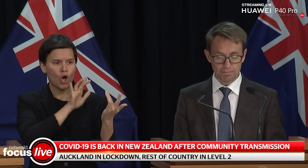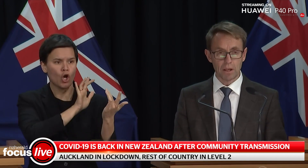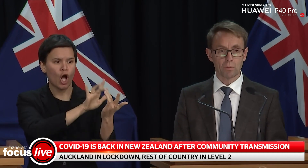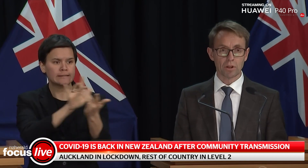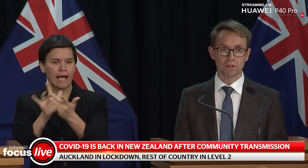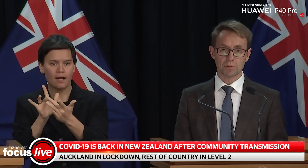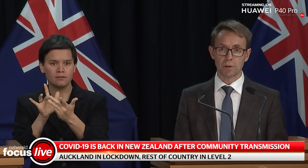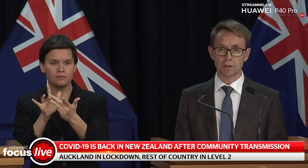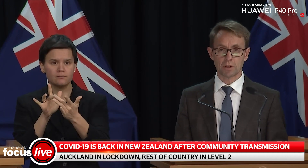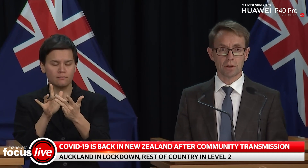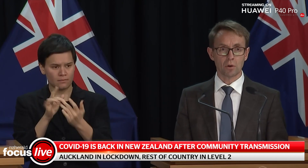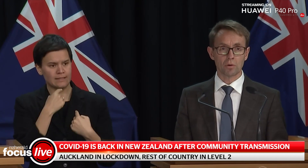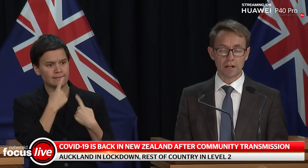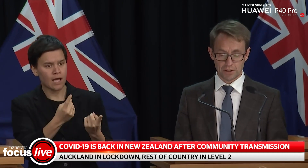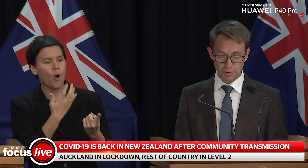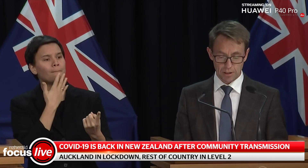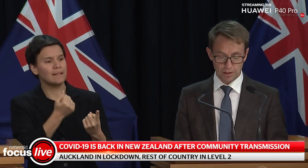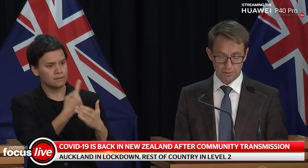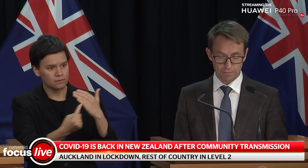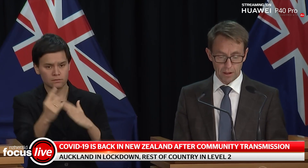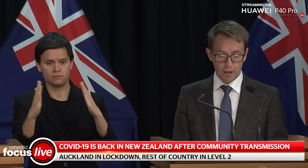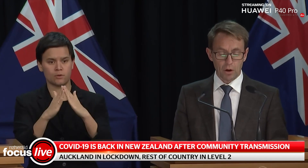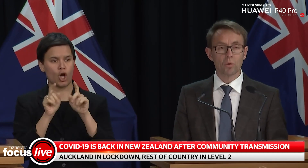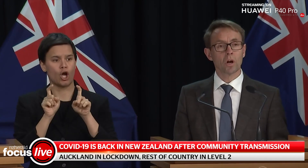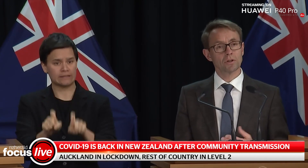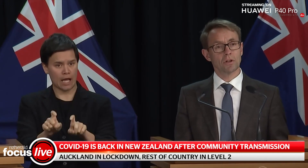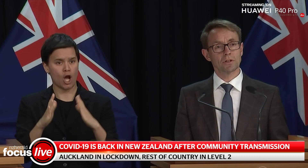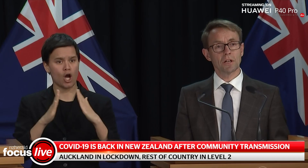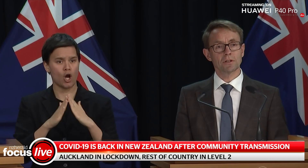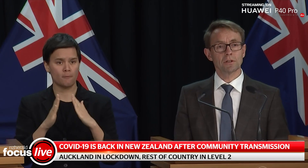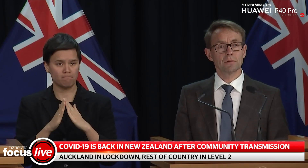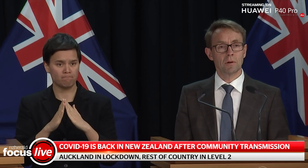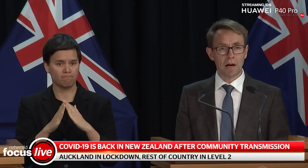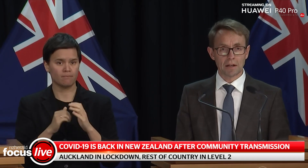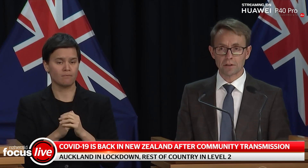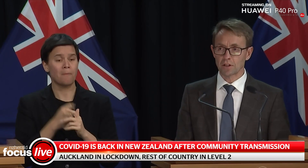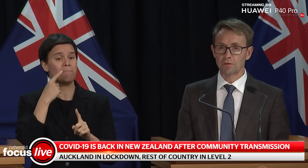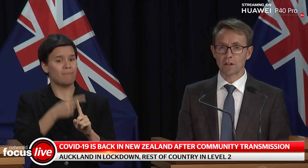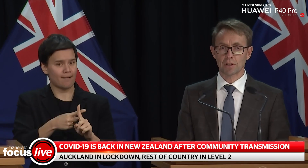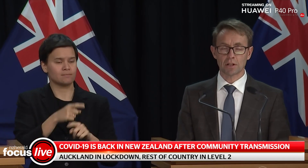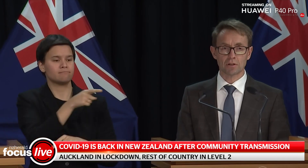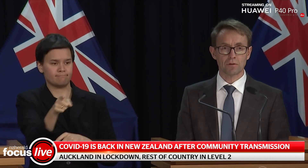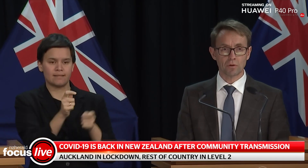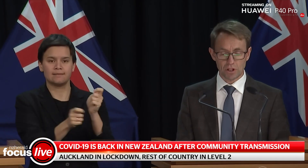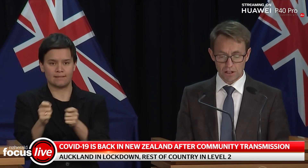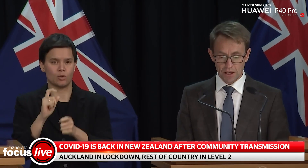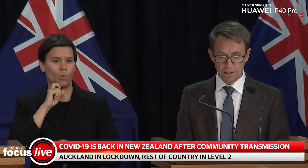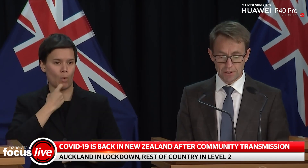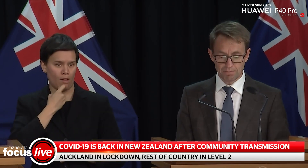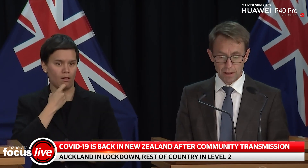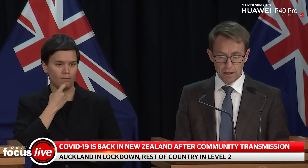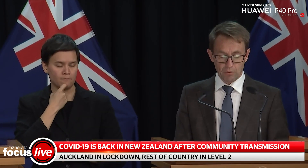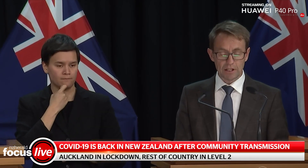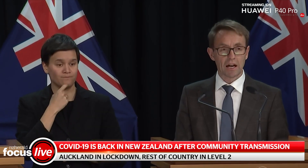tested, whether symptomatic or asymptomatic. All close contacts remain in self-isolation for 14